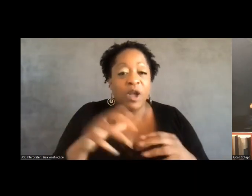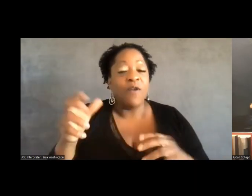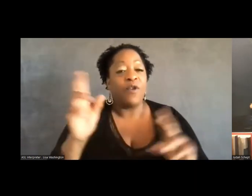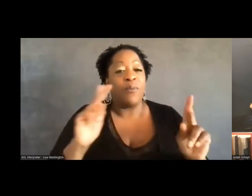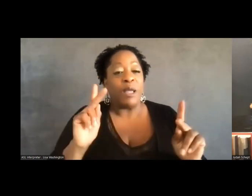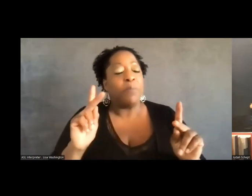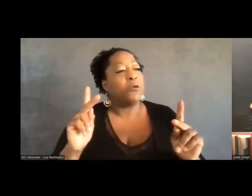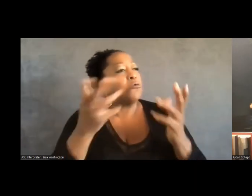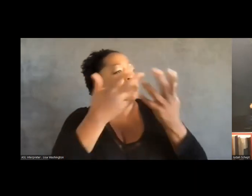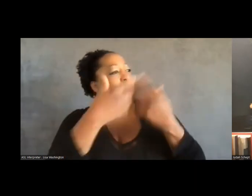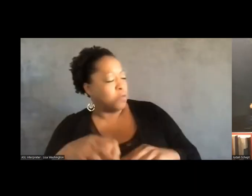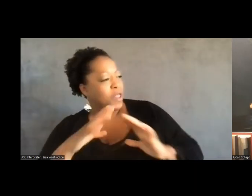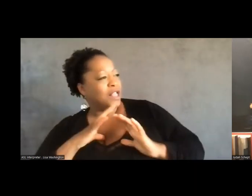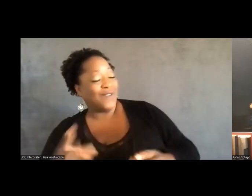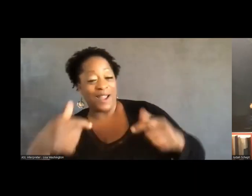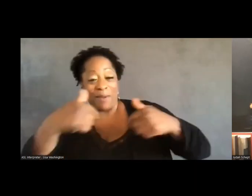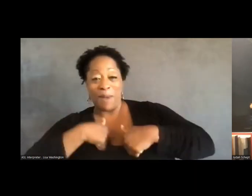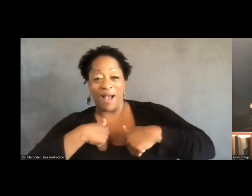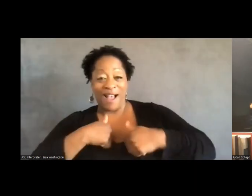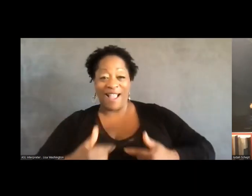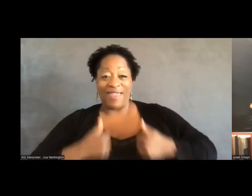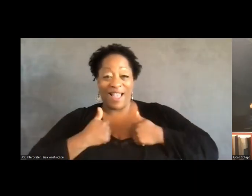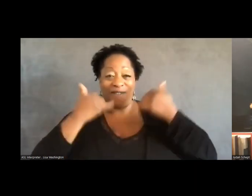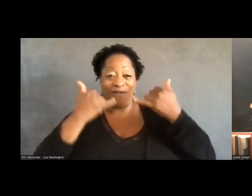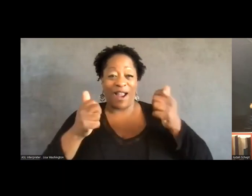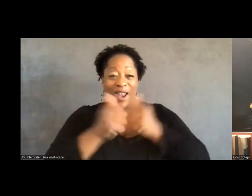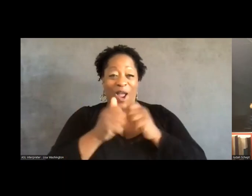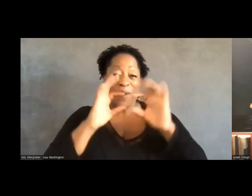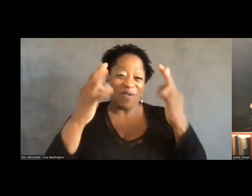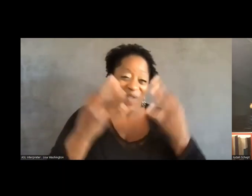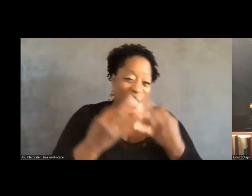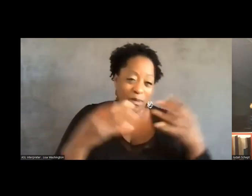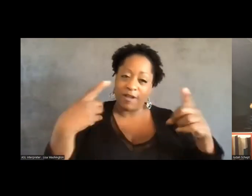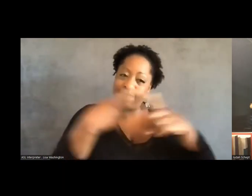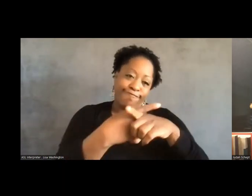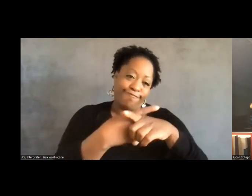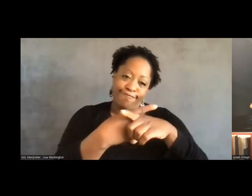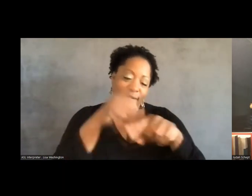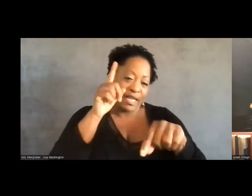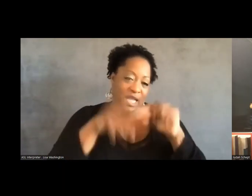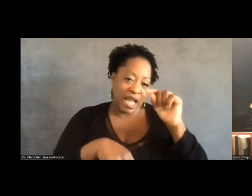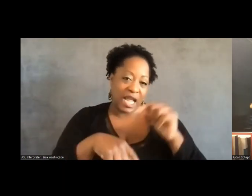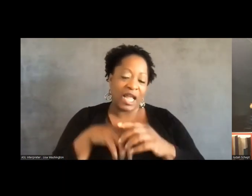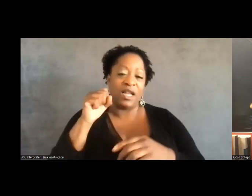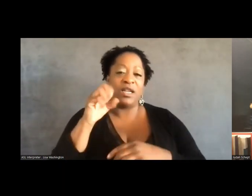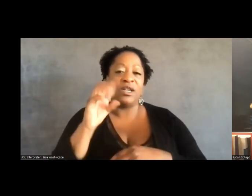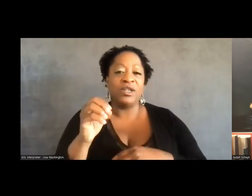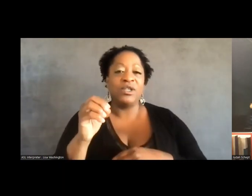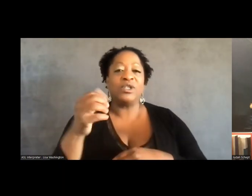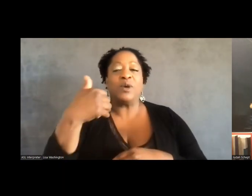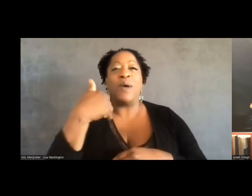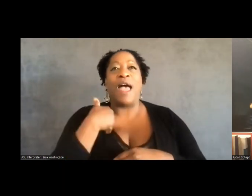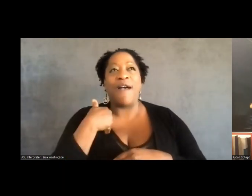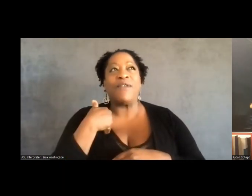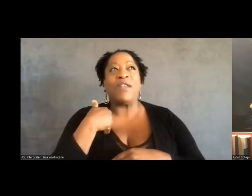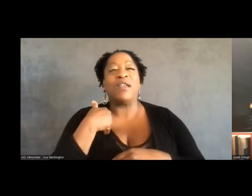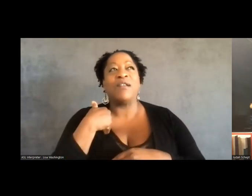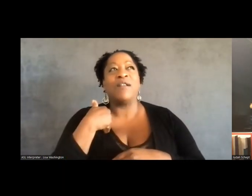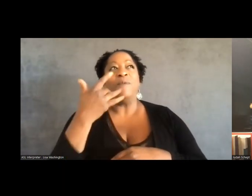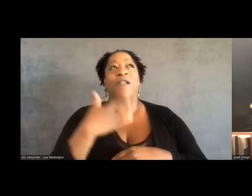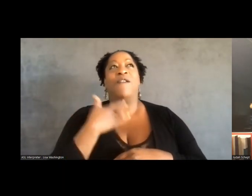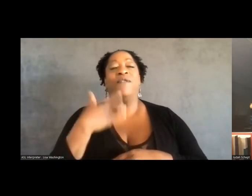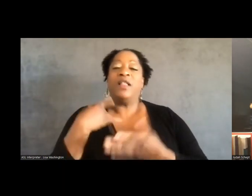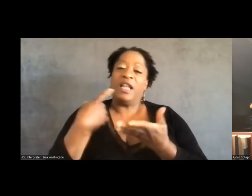folks and that's fine. And so I think to the points that Charlene and Rachel already just made, like having some sense of having